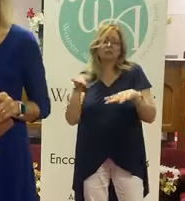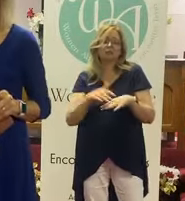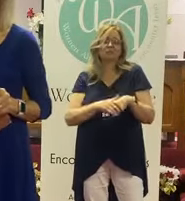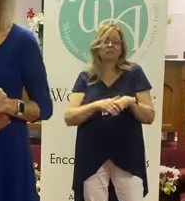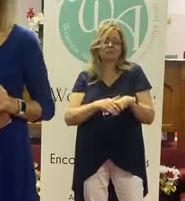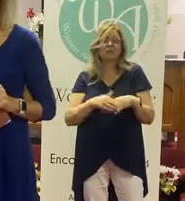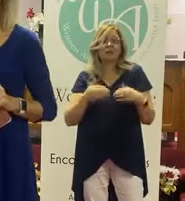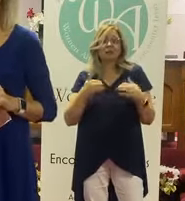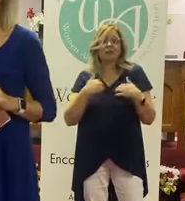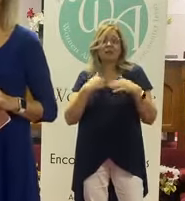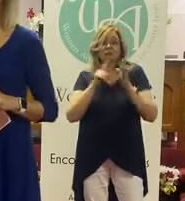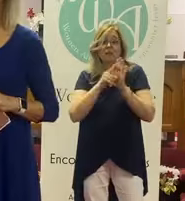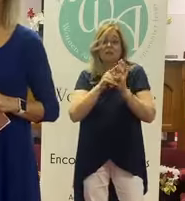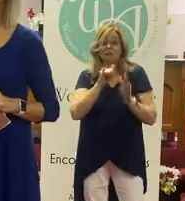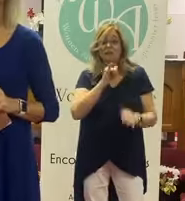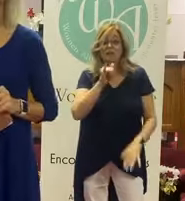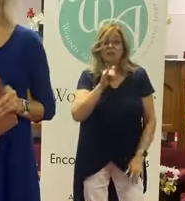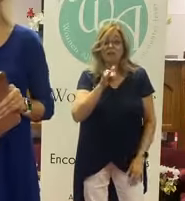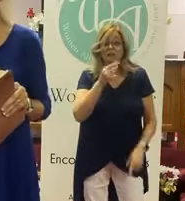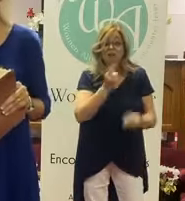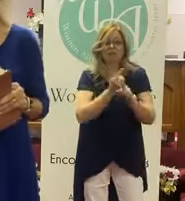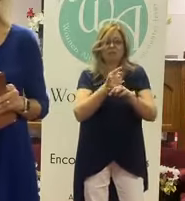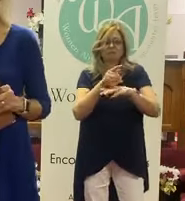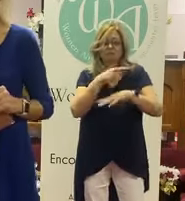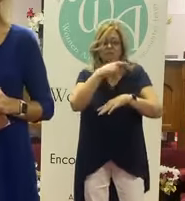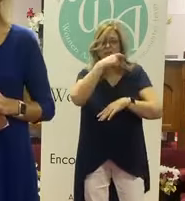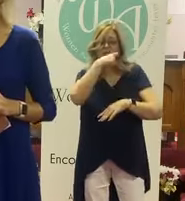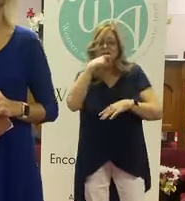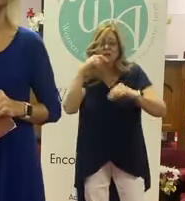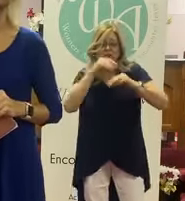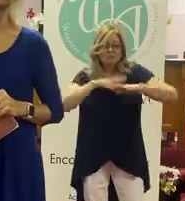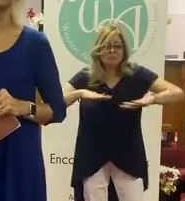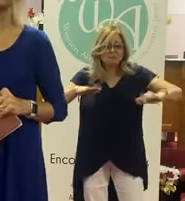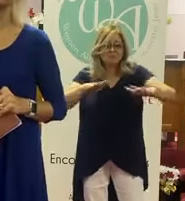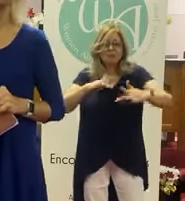We all have those moments, right? Those desert experiences.